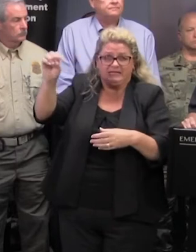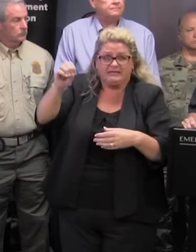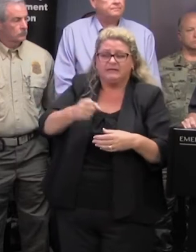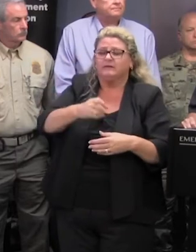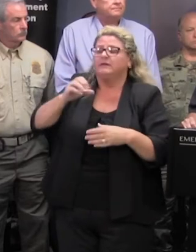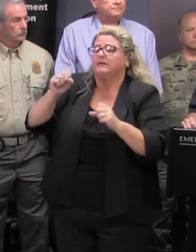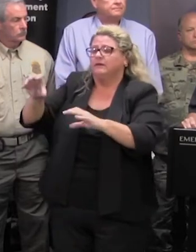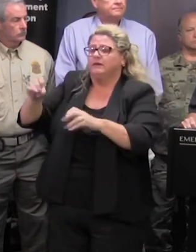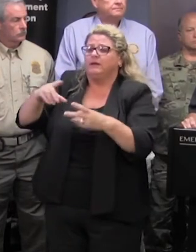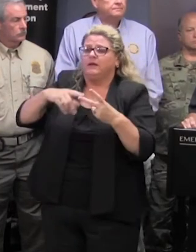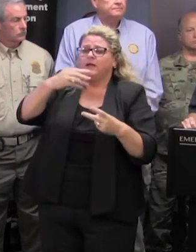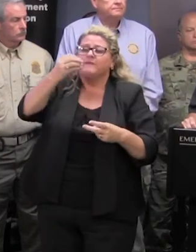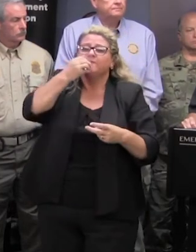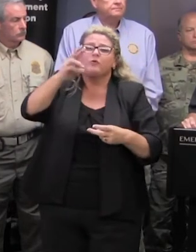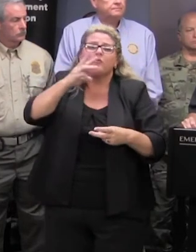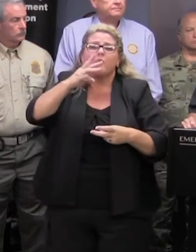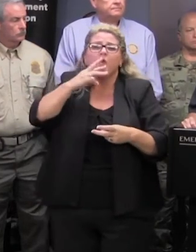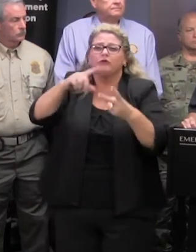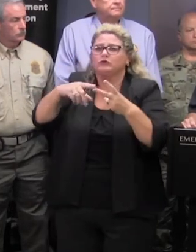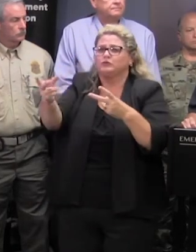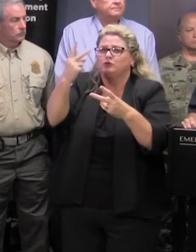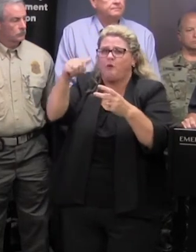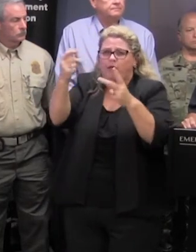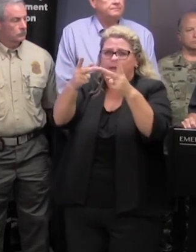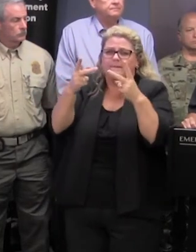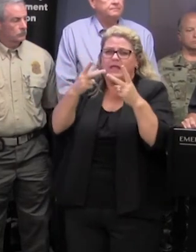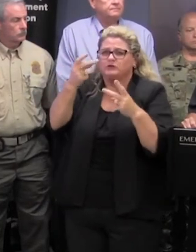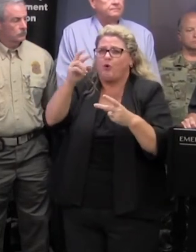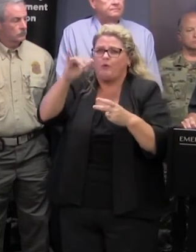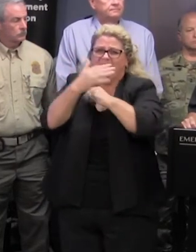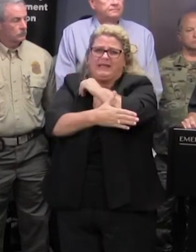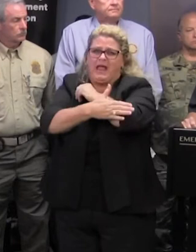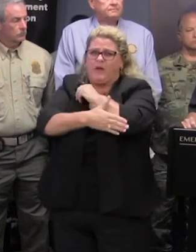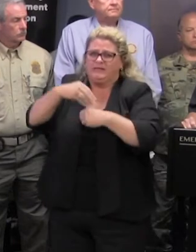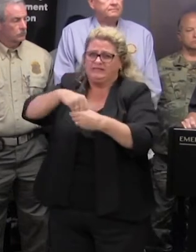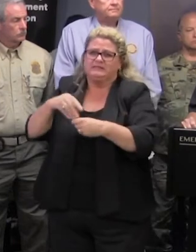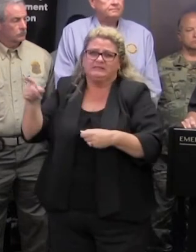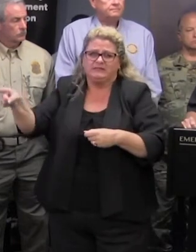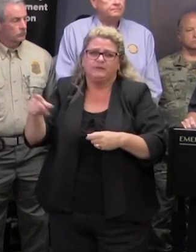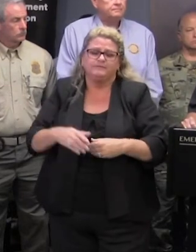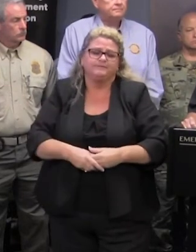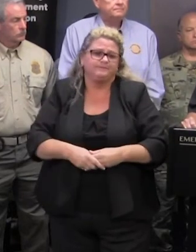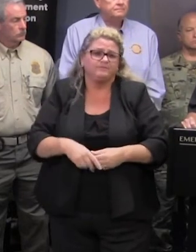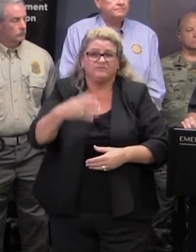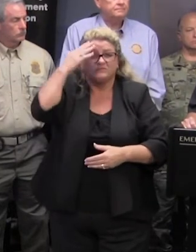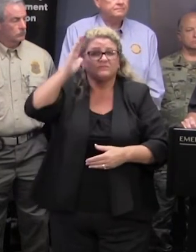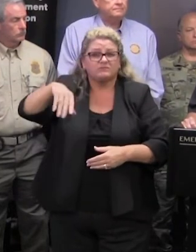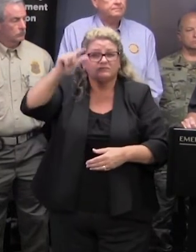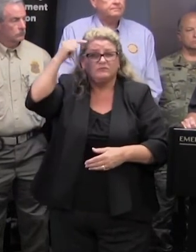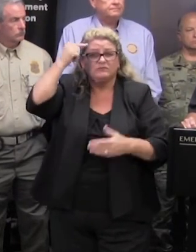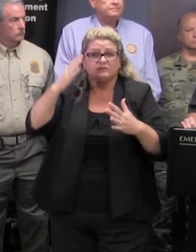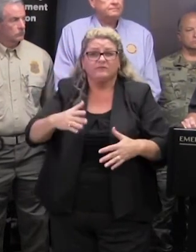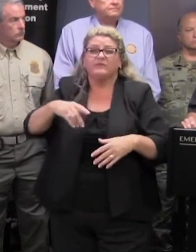commodities food and water into two locations in ori county as you know the governor had requested a